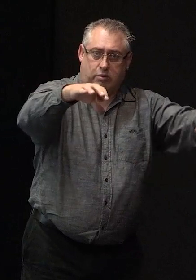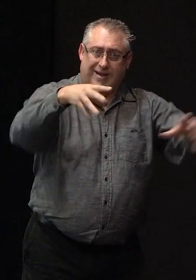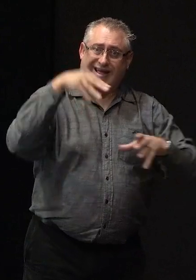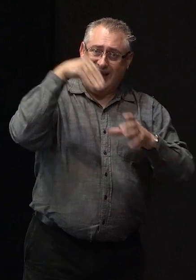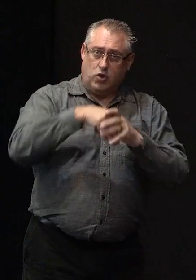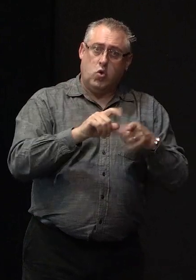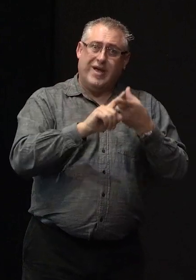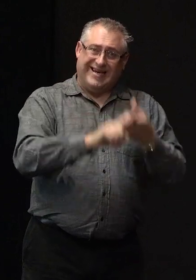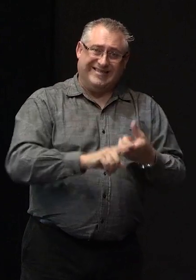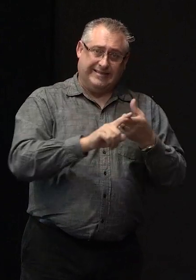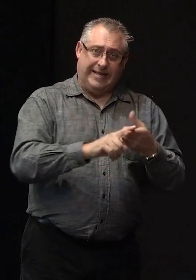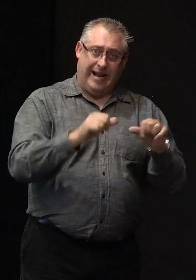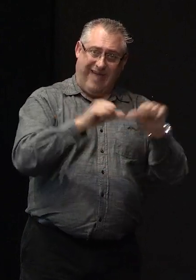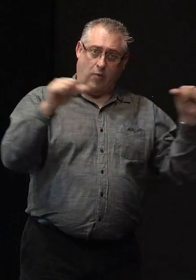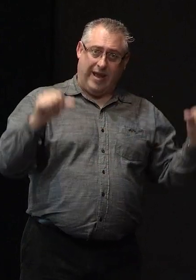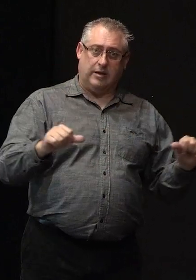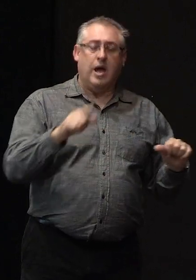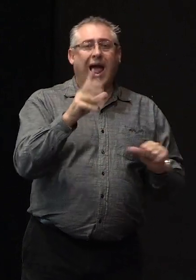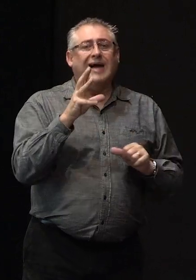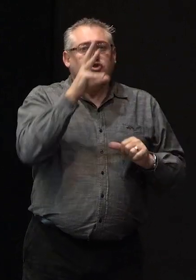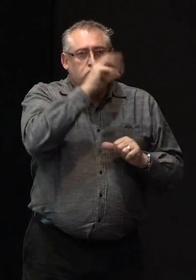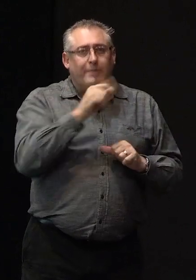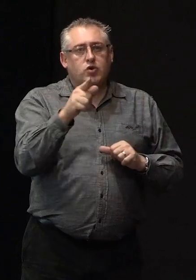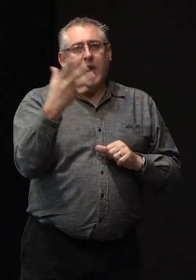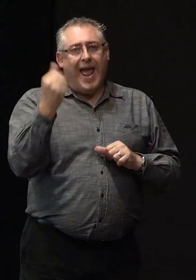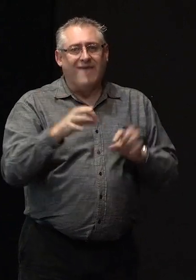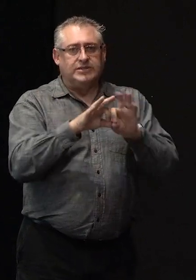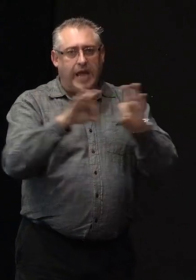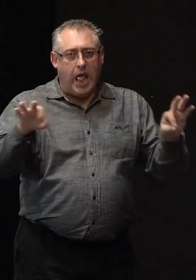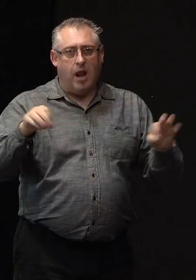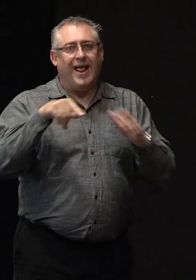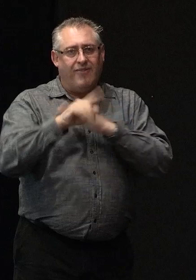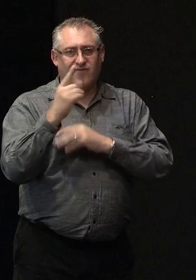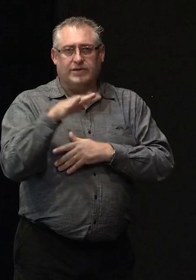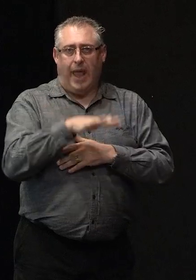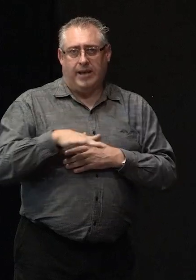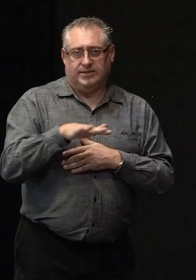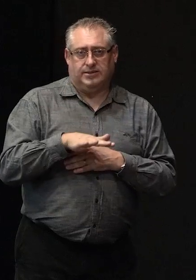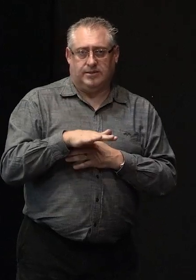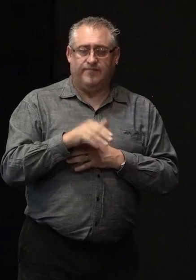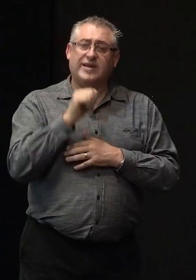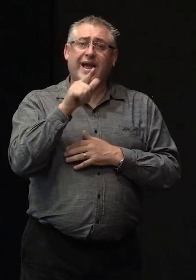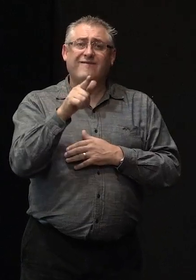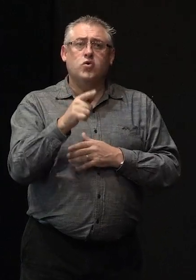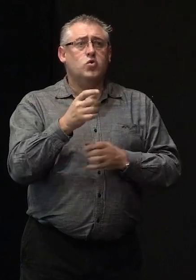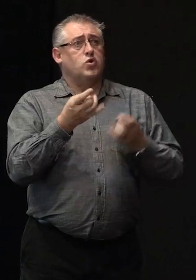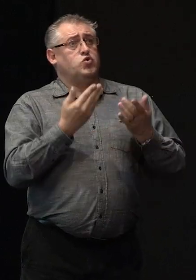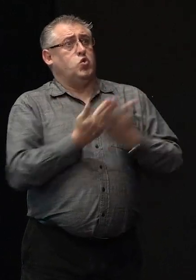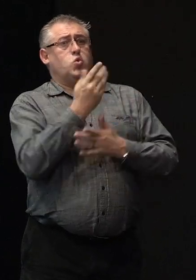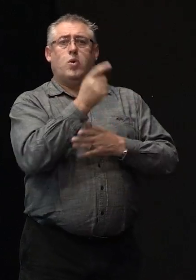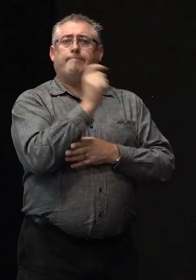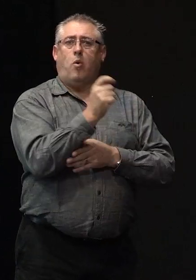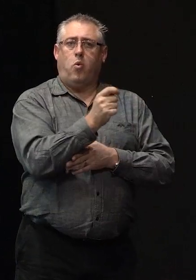well that's assuming you have steel there in the first place but certainly if you're building from scratch right